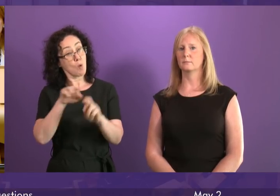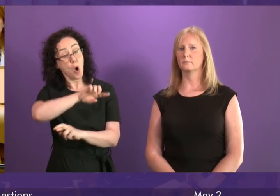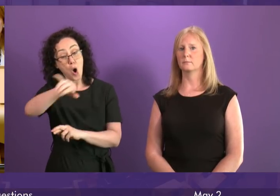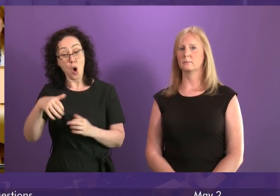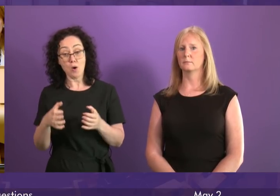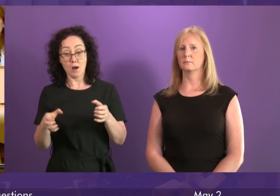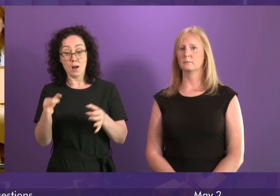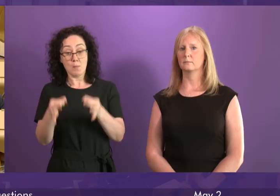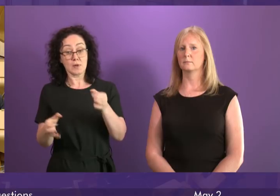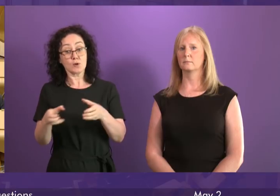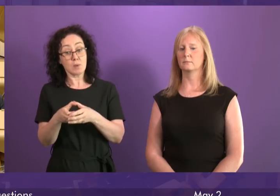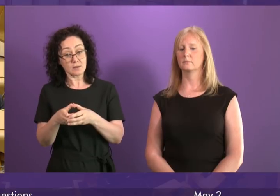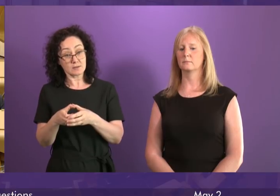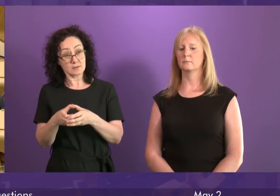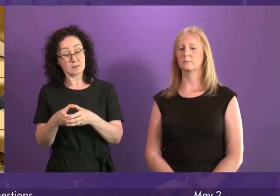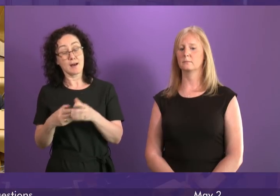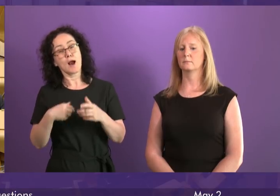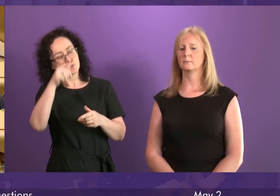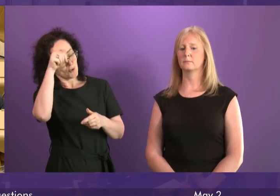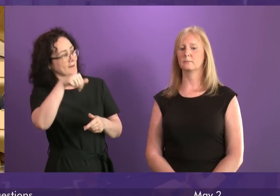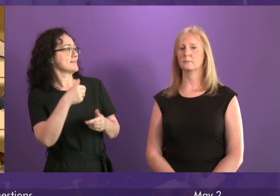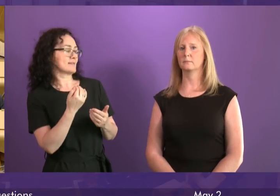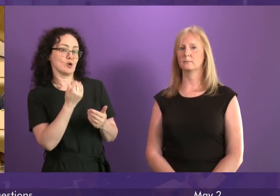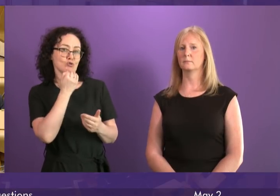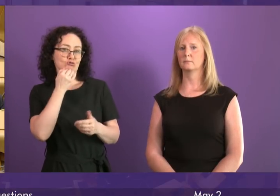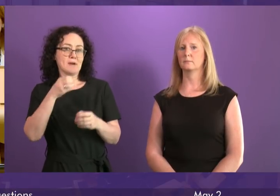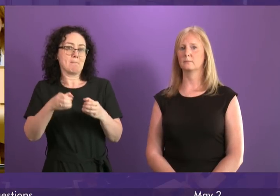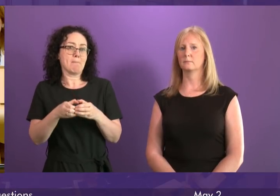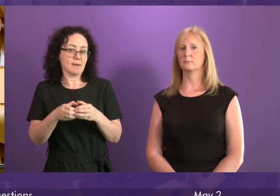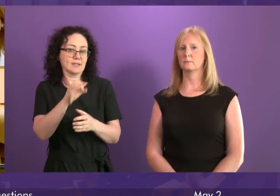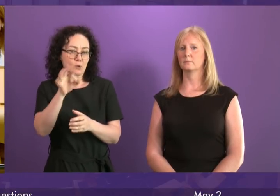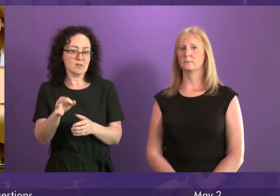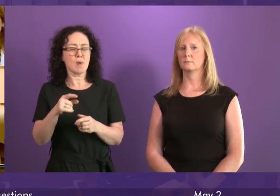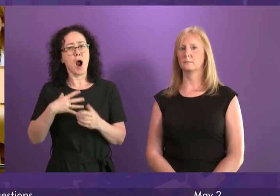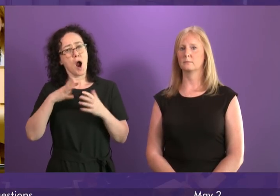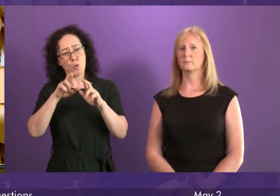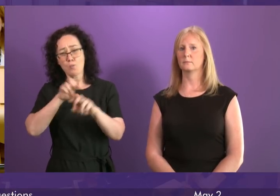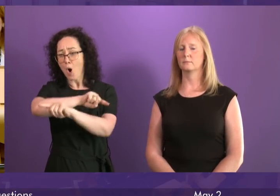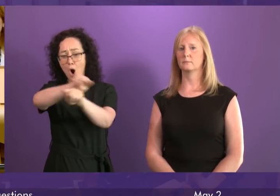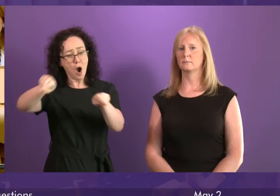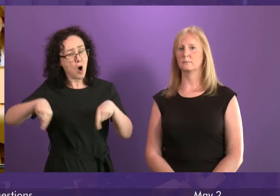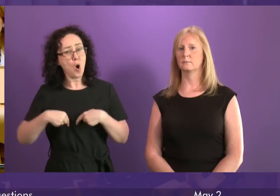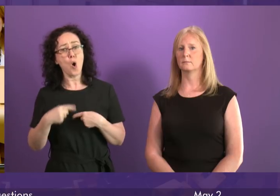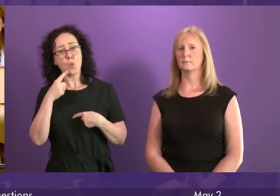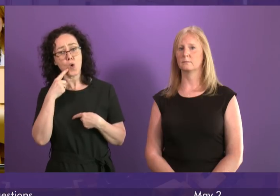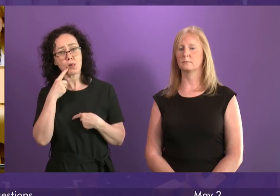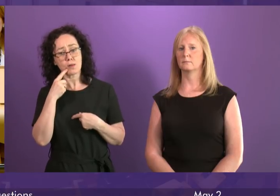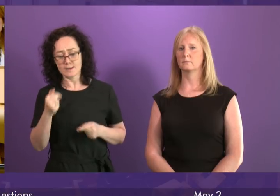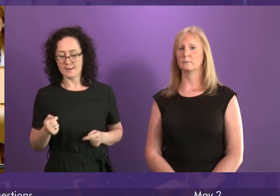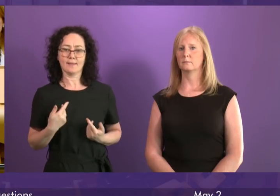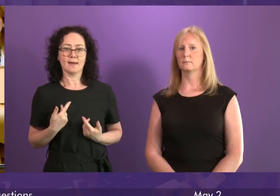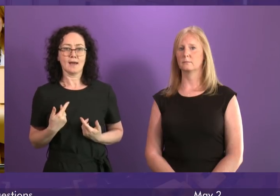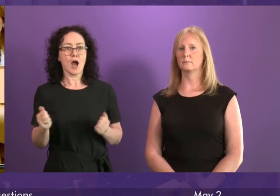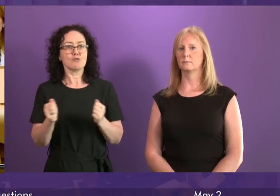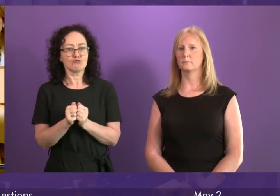direct this during a Green question, it's more directed at some of the other parties here. But I hope all parties are prepared to rise to the challenge, drop the knee-jerk